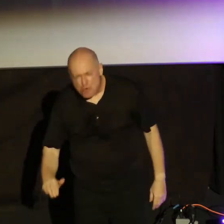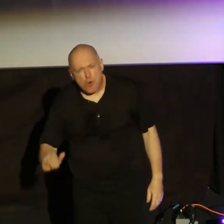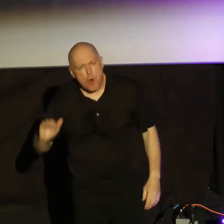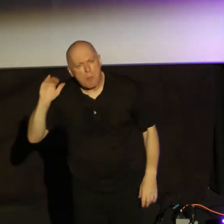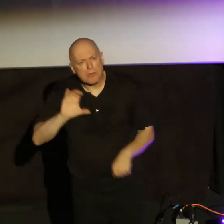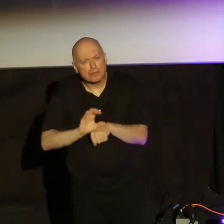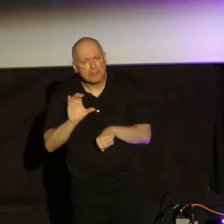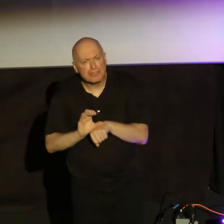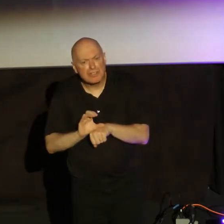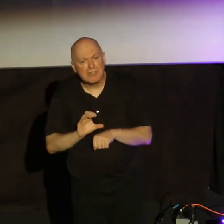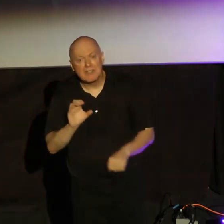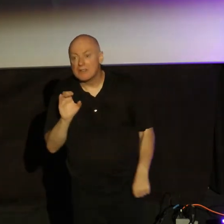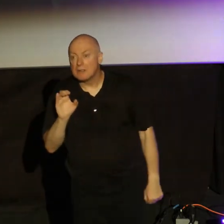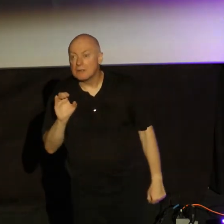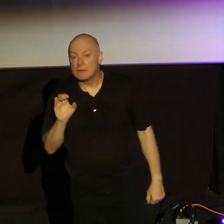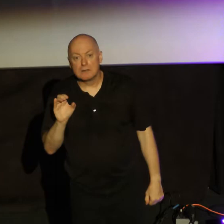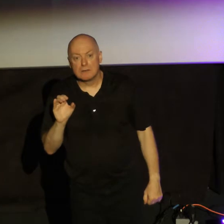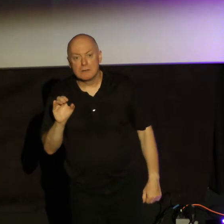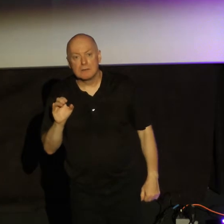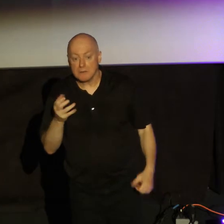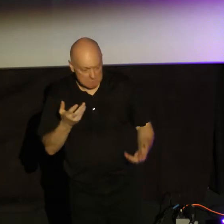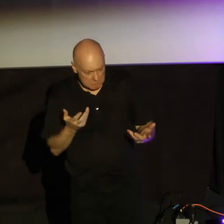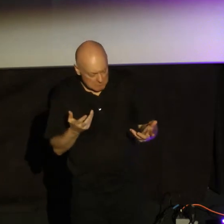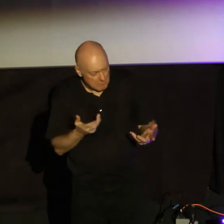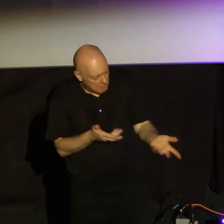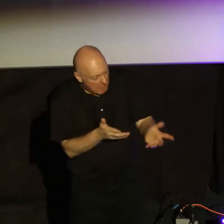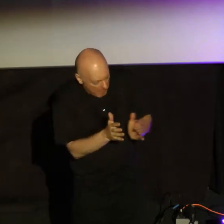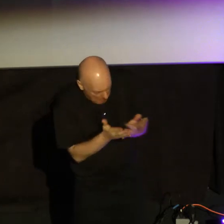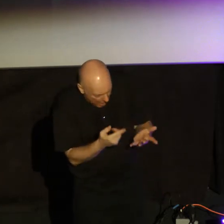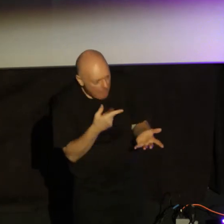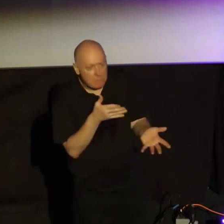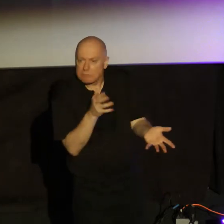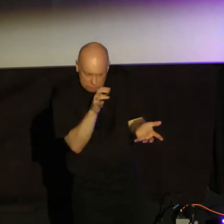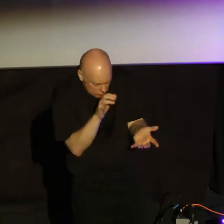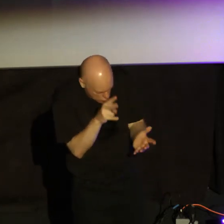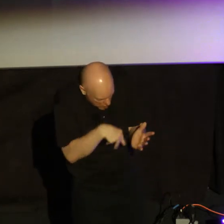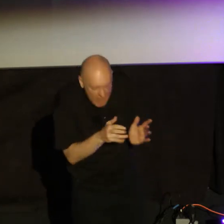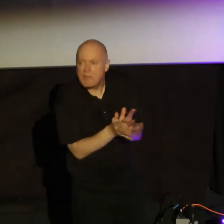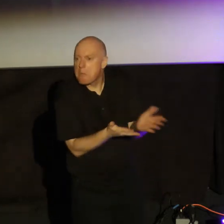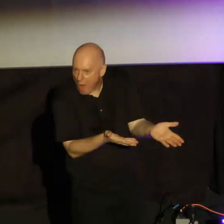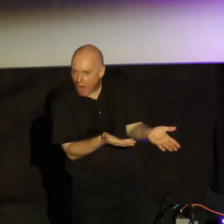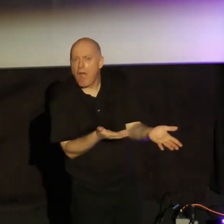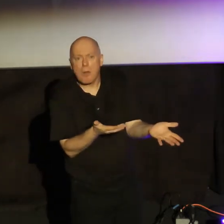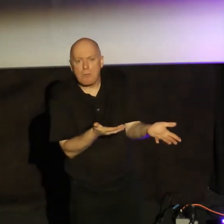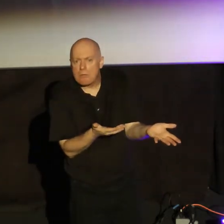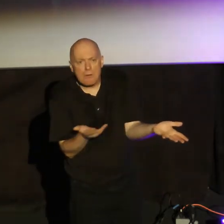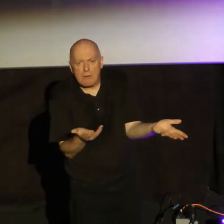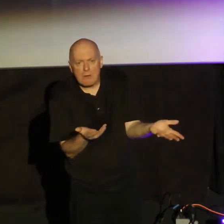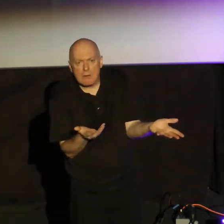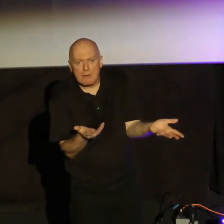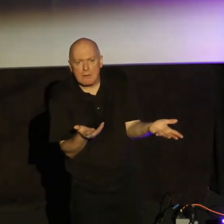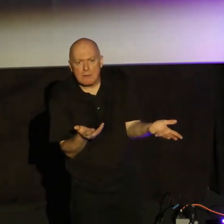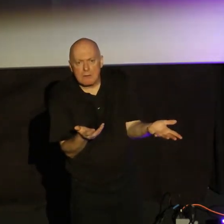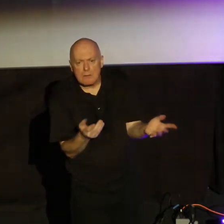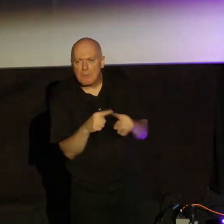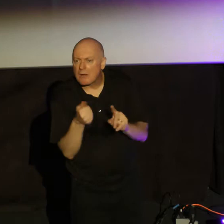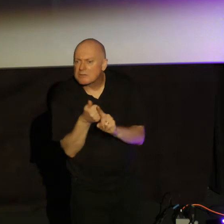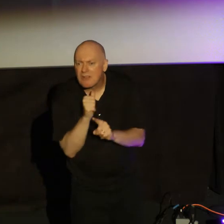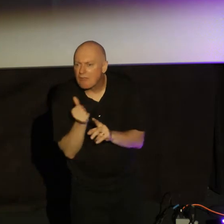Even fought for, hey, this is what the Bible says about creation. Reading his Bible in his own time. And he's not saved. You know what